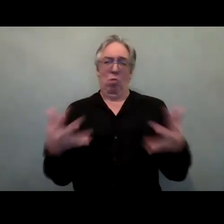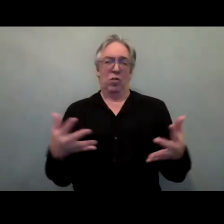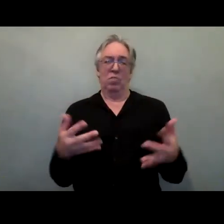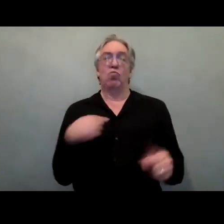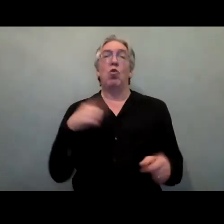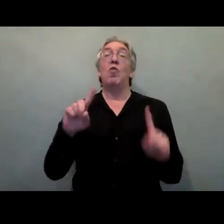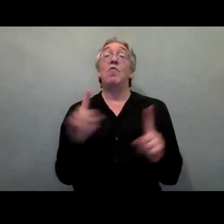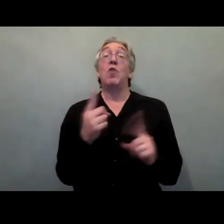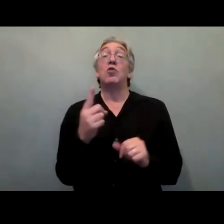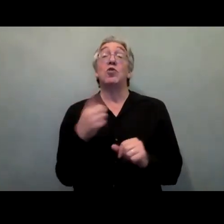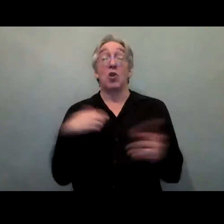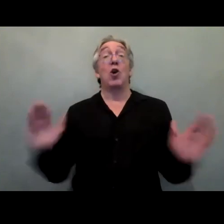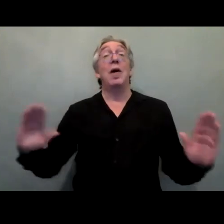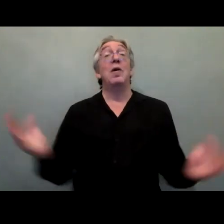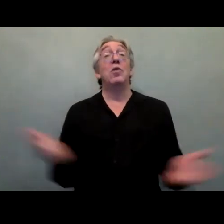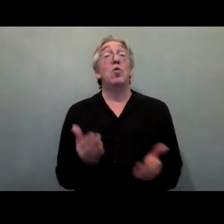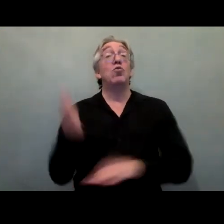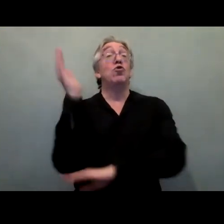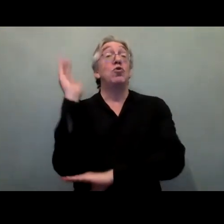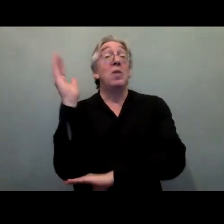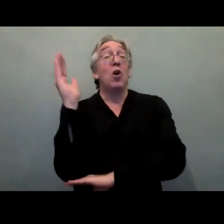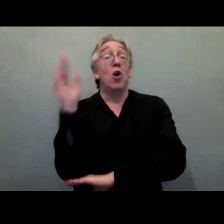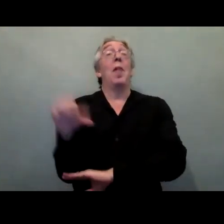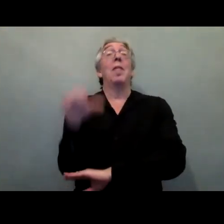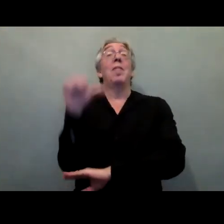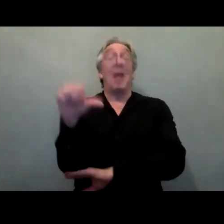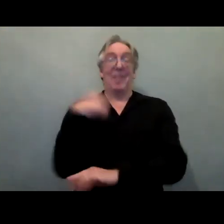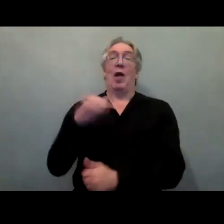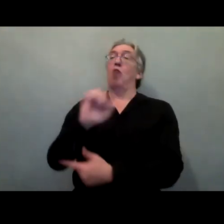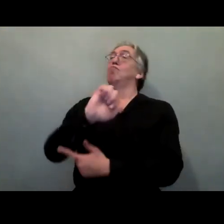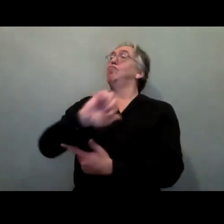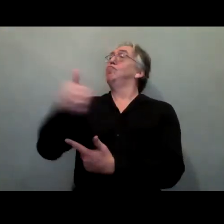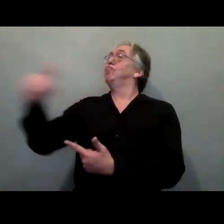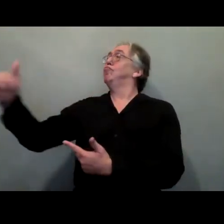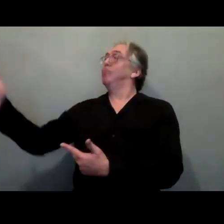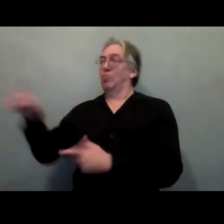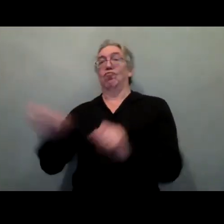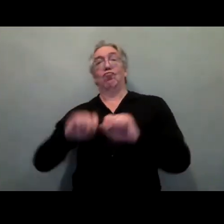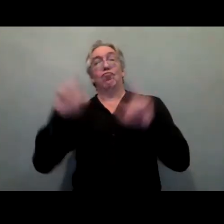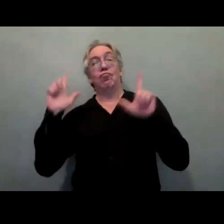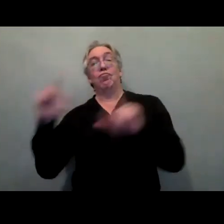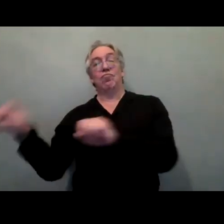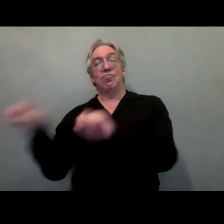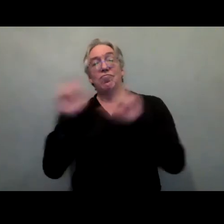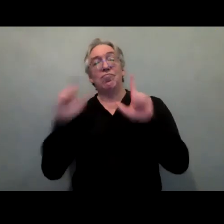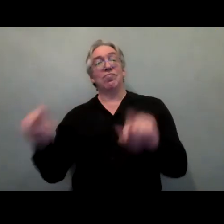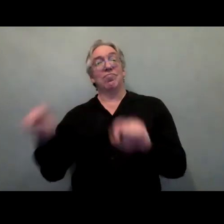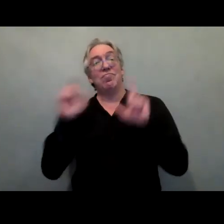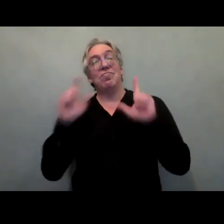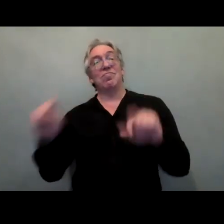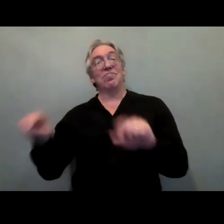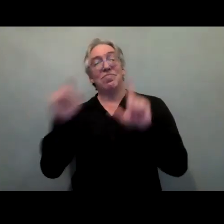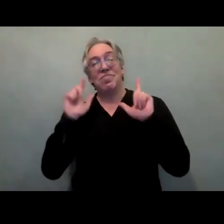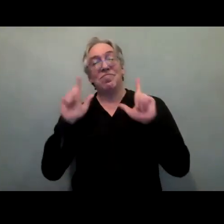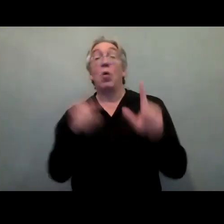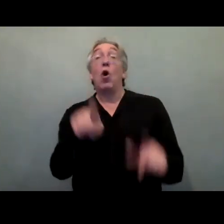if that's okay, and then ask each to speak in turn before we open the floor for the questions that I'm hoping you'll be able to submit in the chat box or the